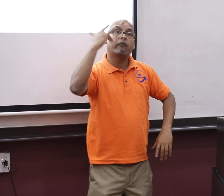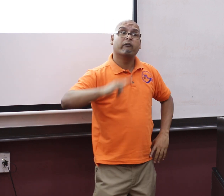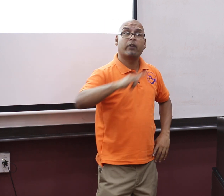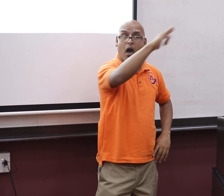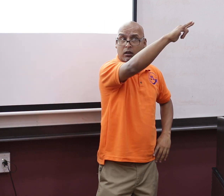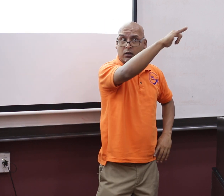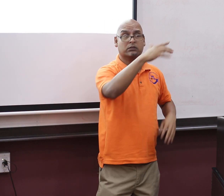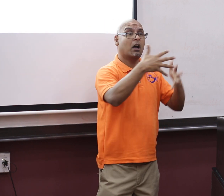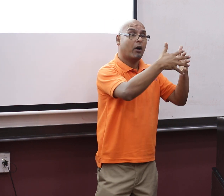can't, they can, but you can't.